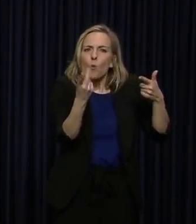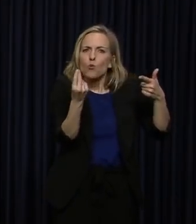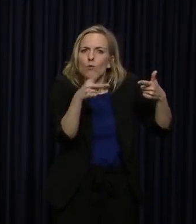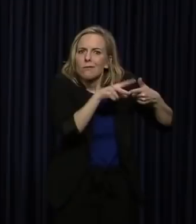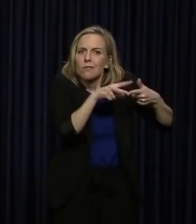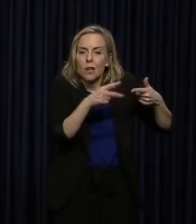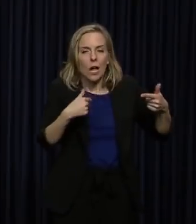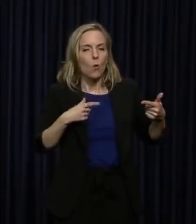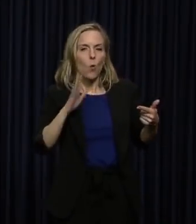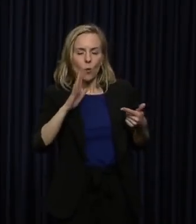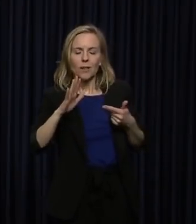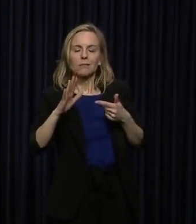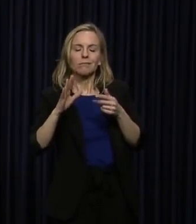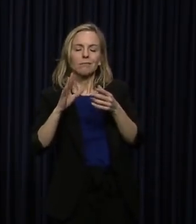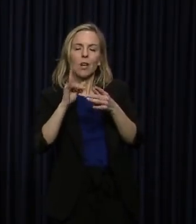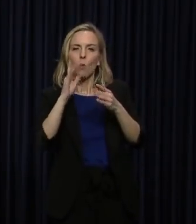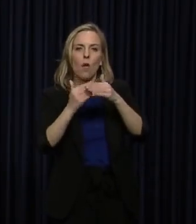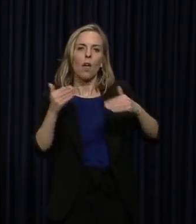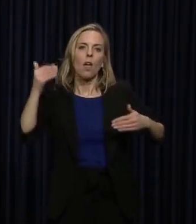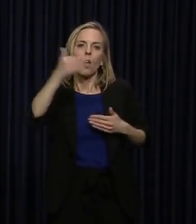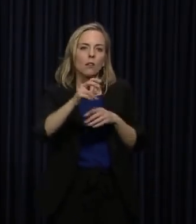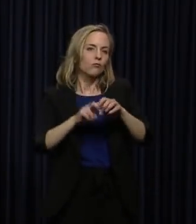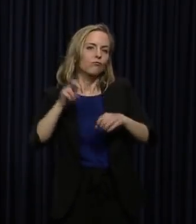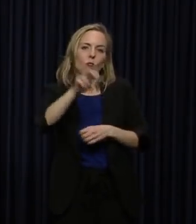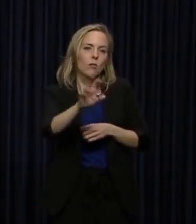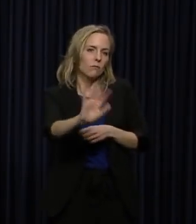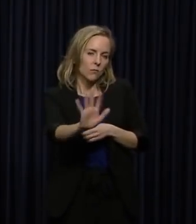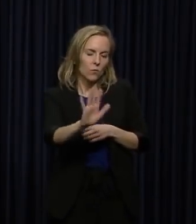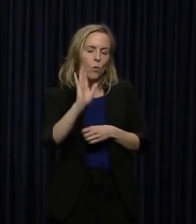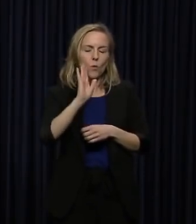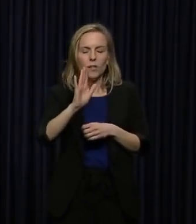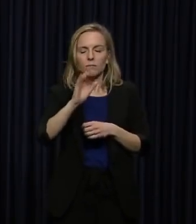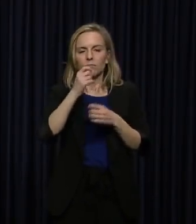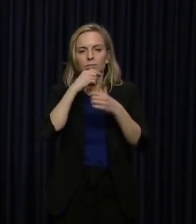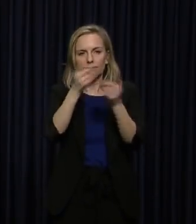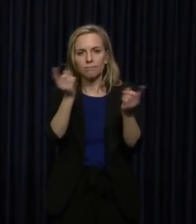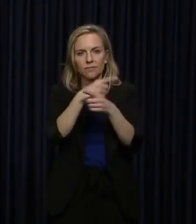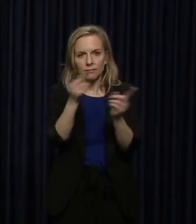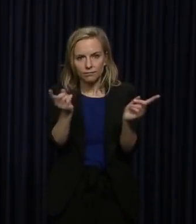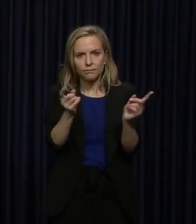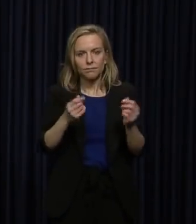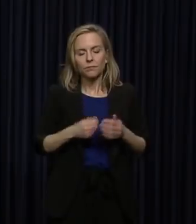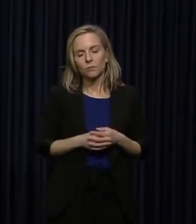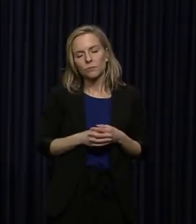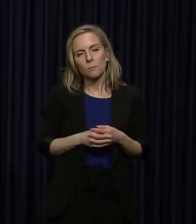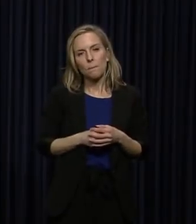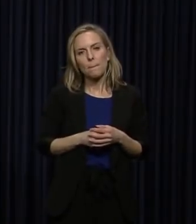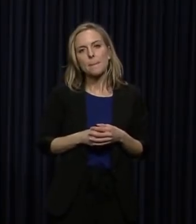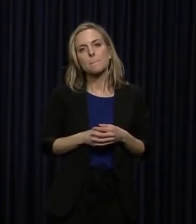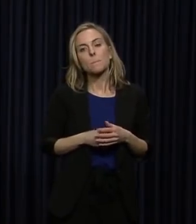about that. I don't want to get ahead of any of those announcements.